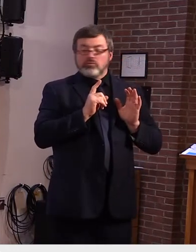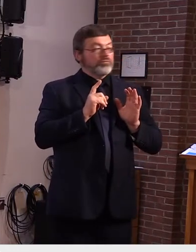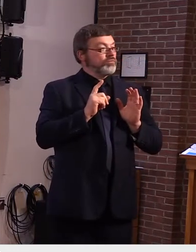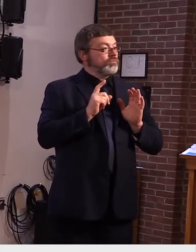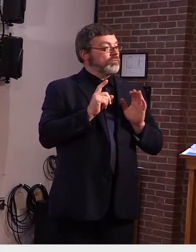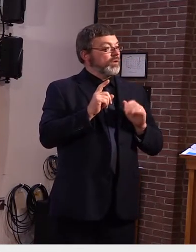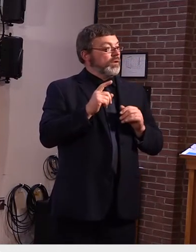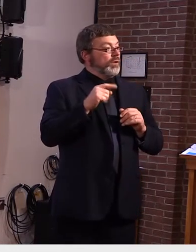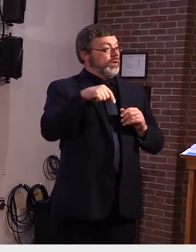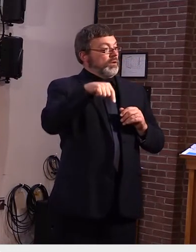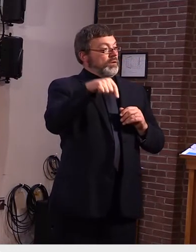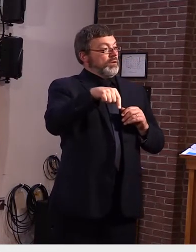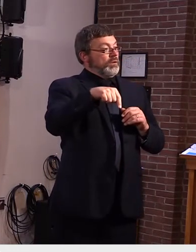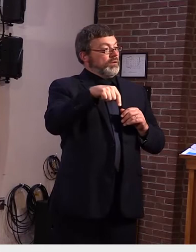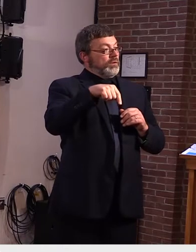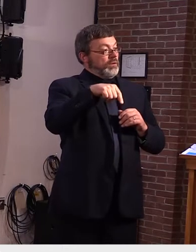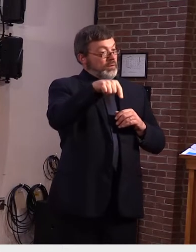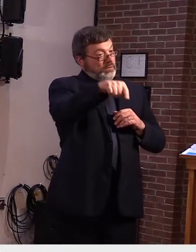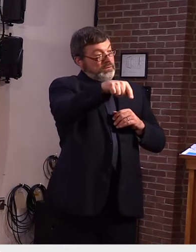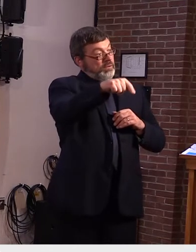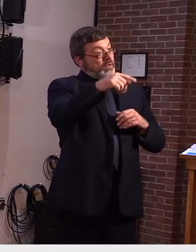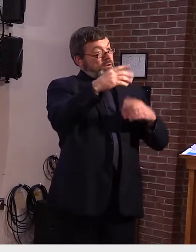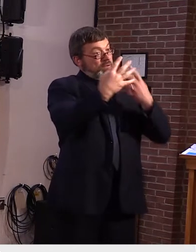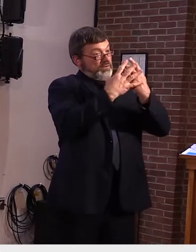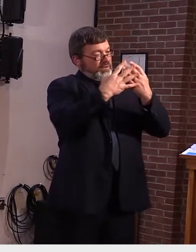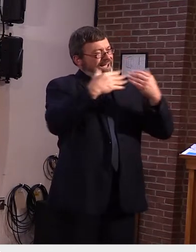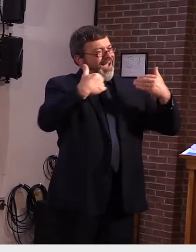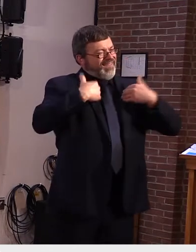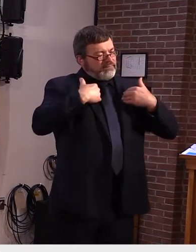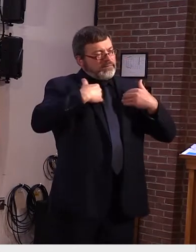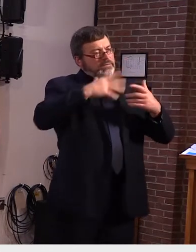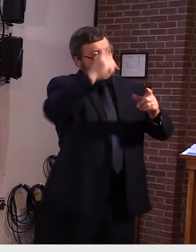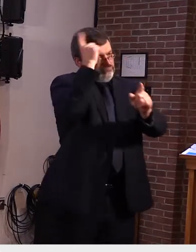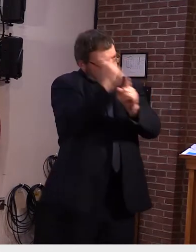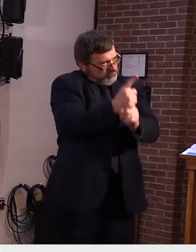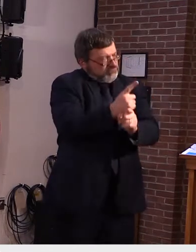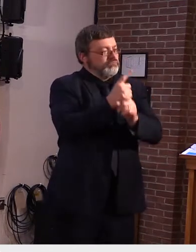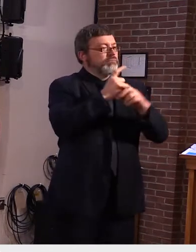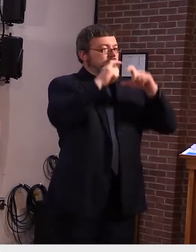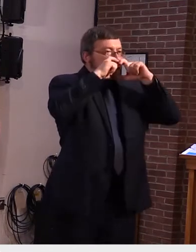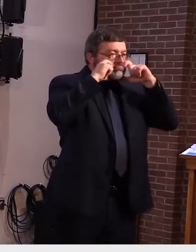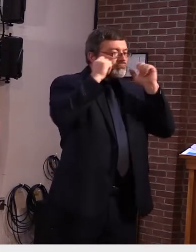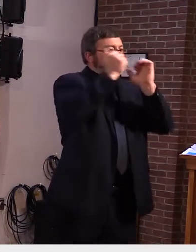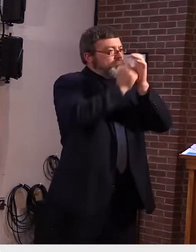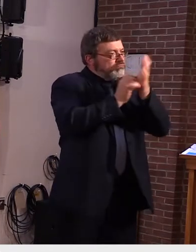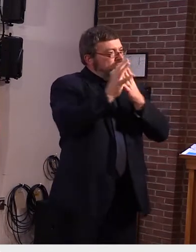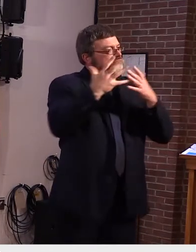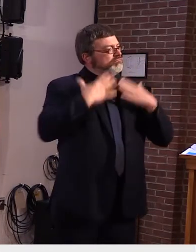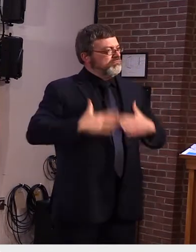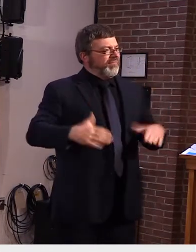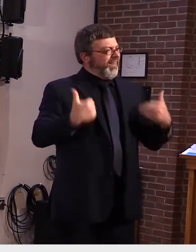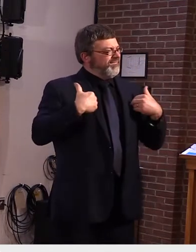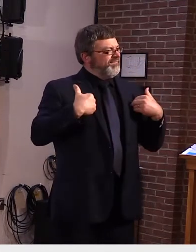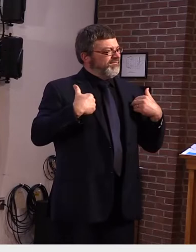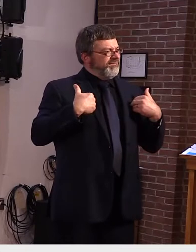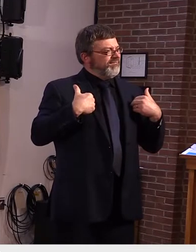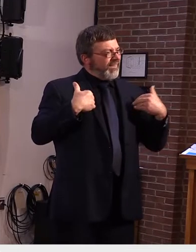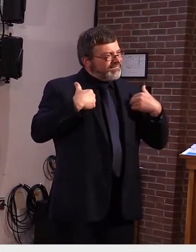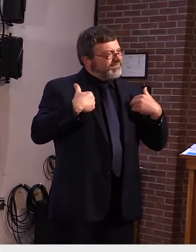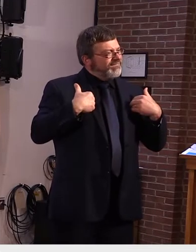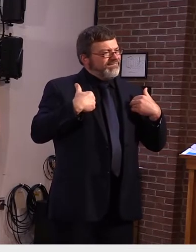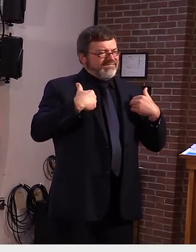me the uh equipment that they need um we've made sure that corrections has the protective uh